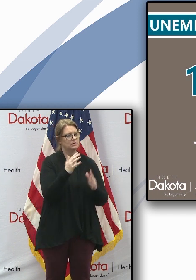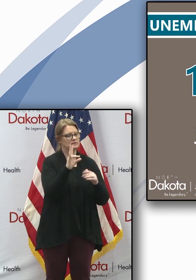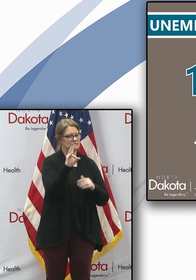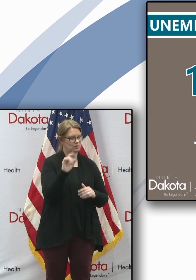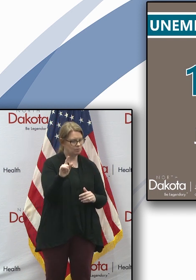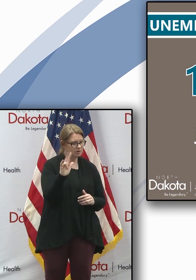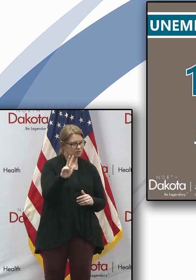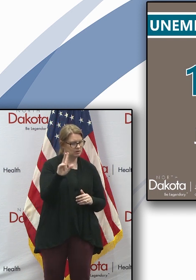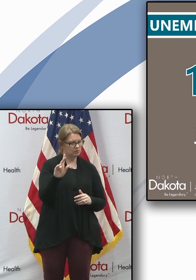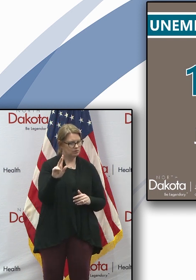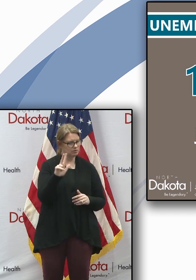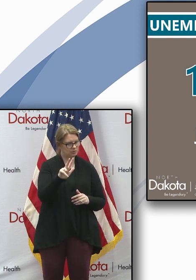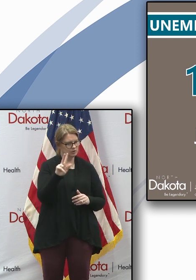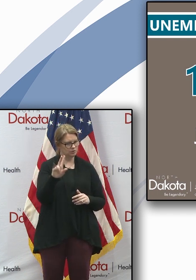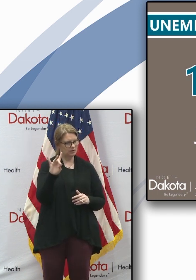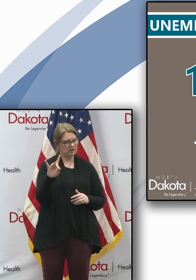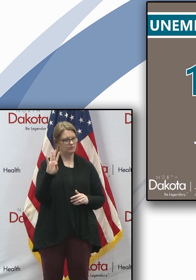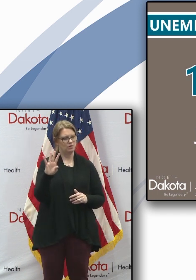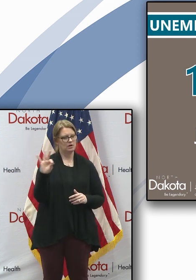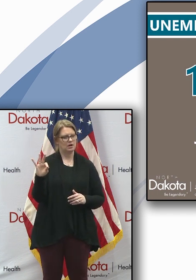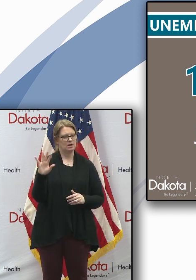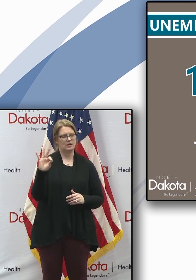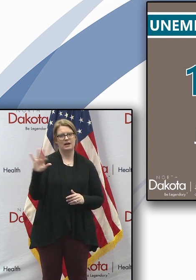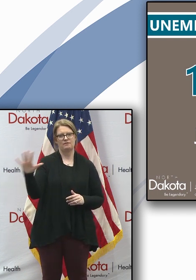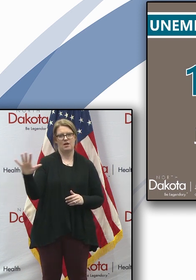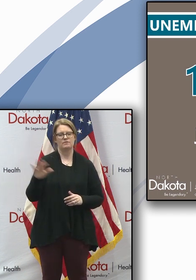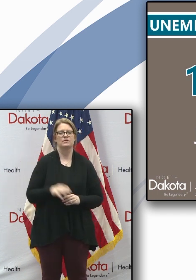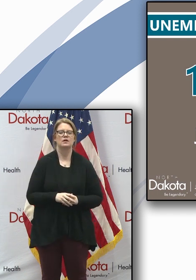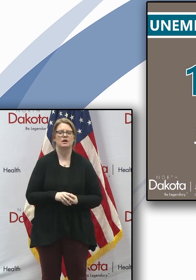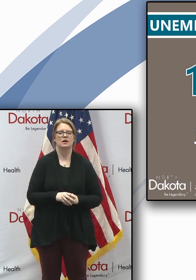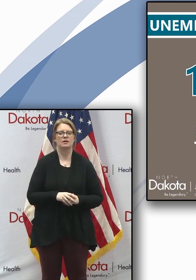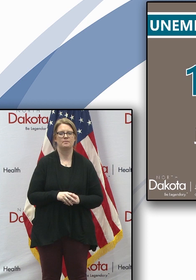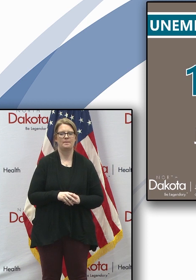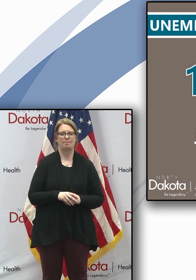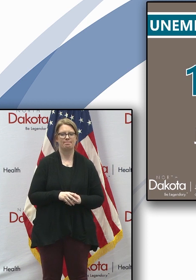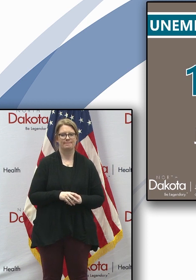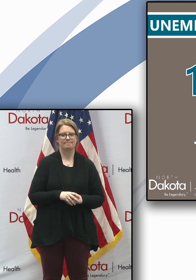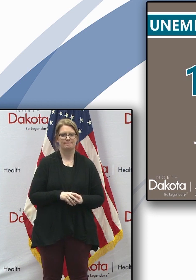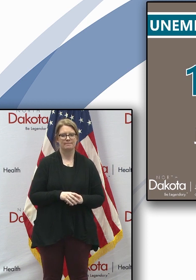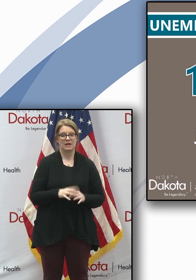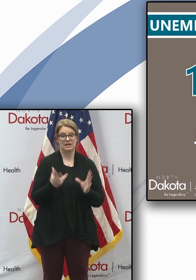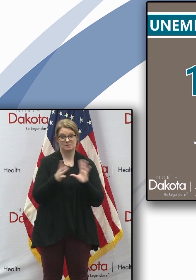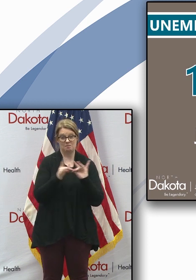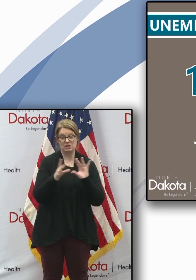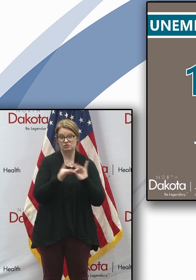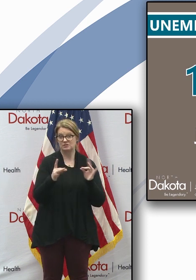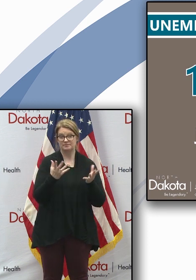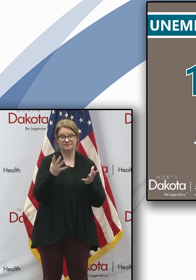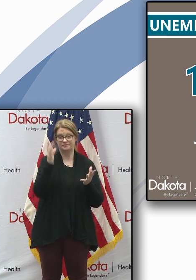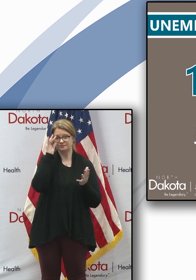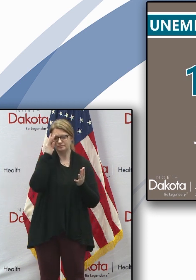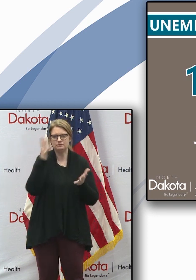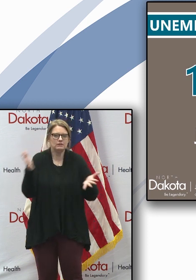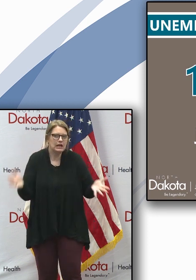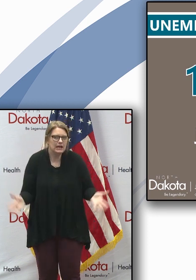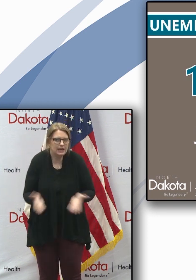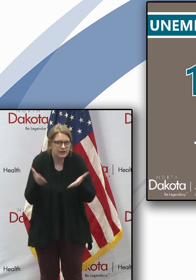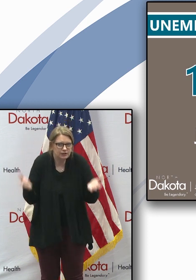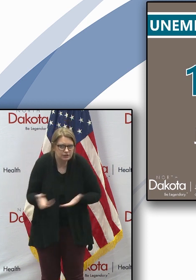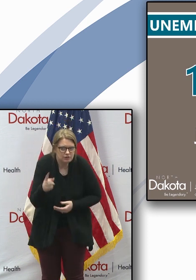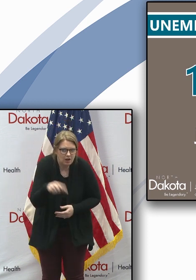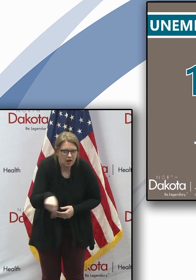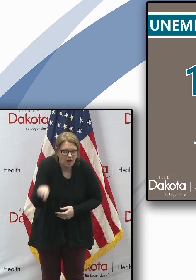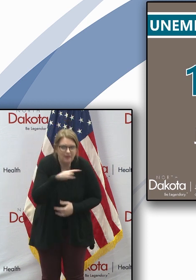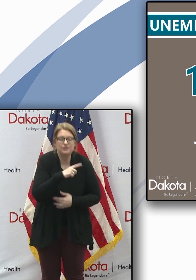701-328-4995. And again, as mentioned again, we want to encourage everyone to make sure they're getting